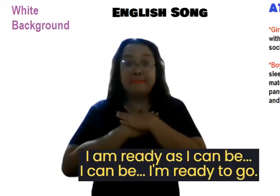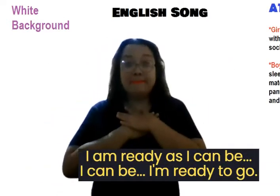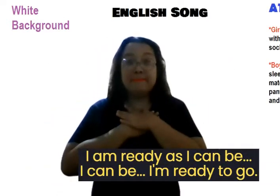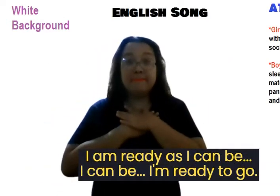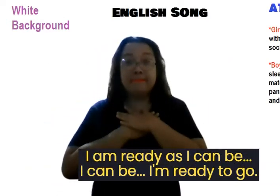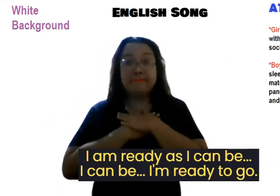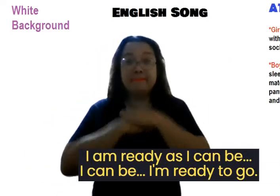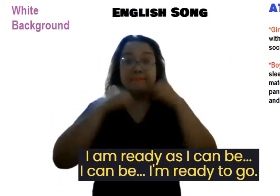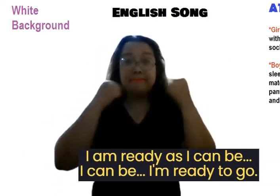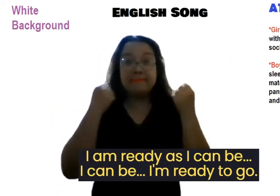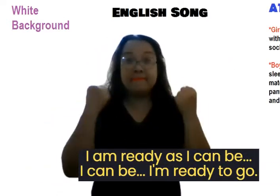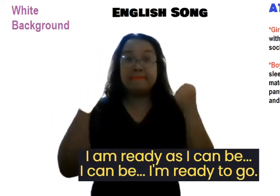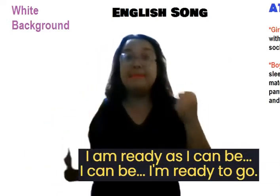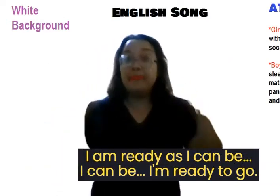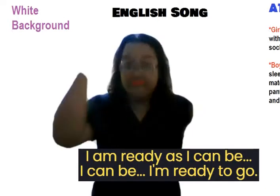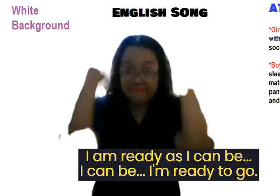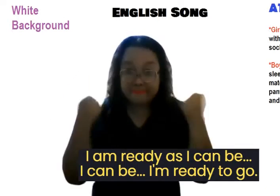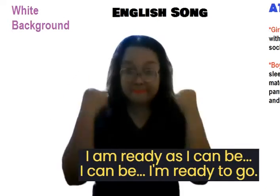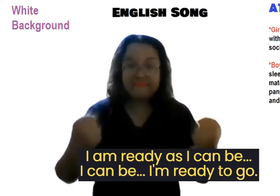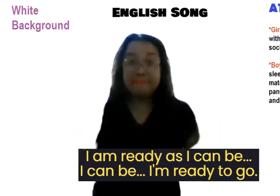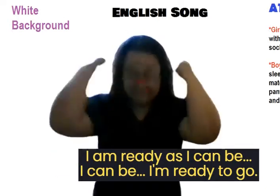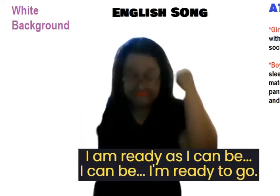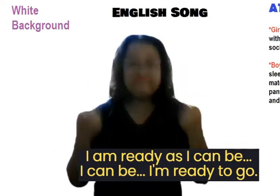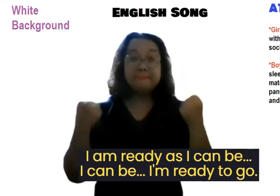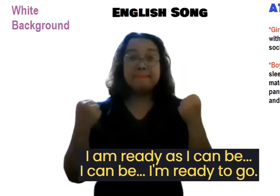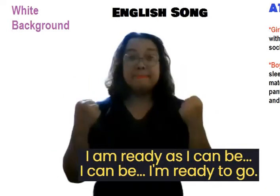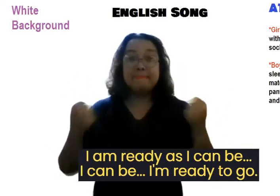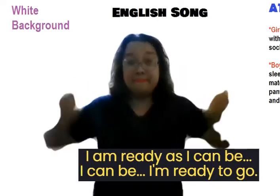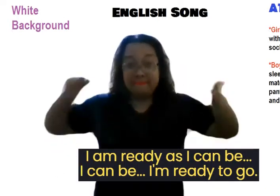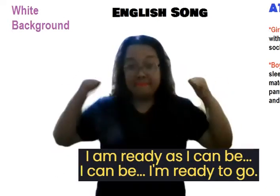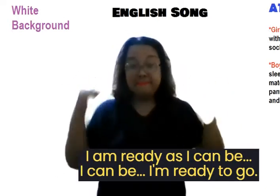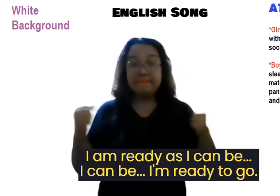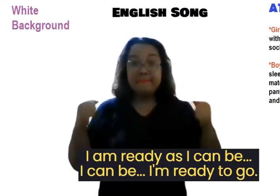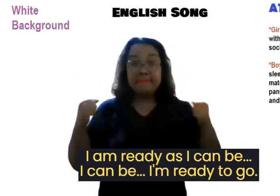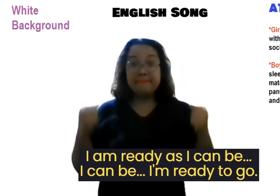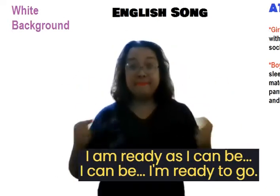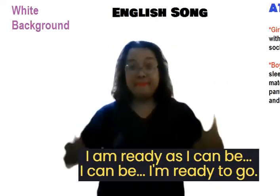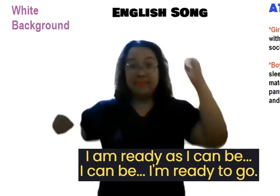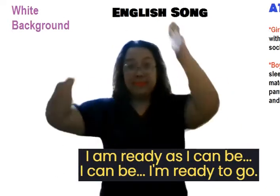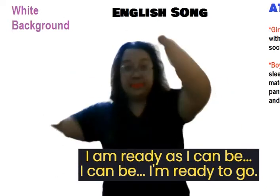go. future's I'm ready to go.